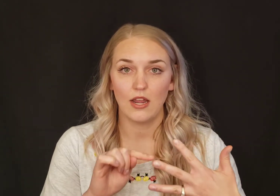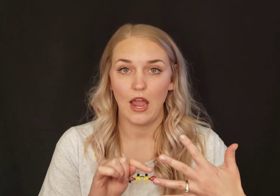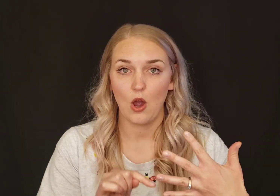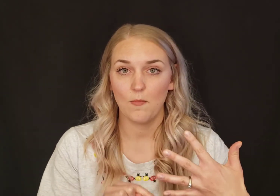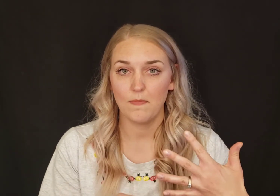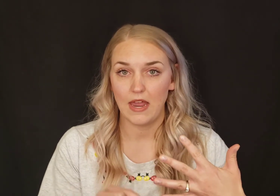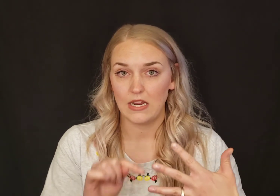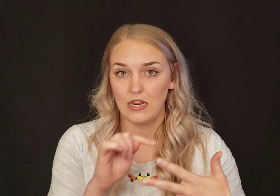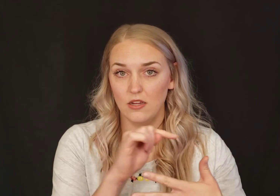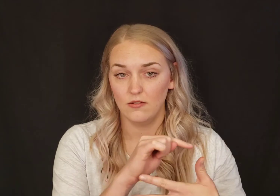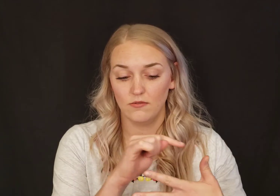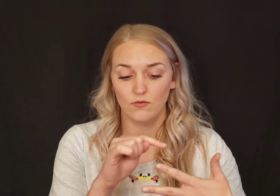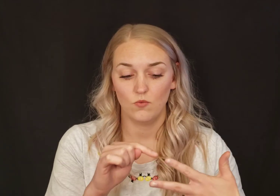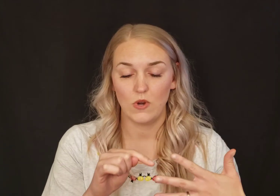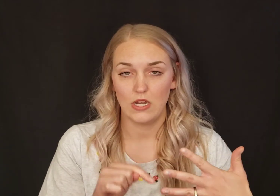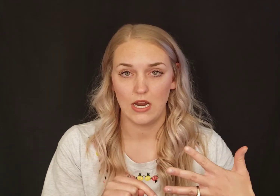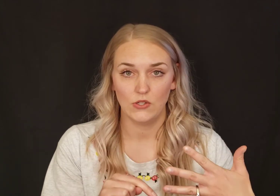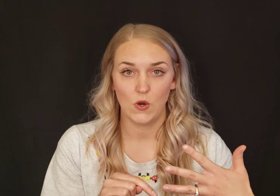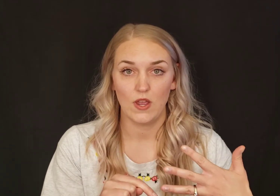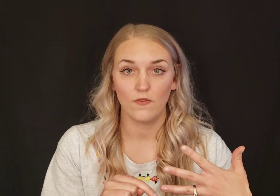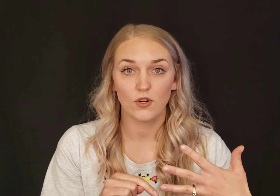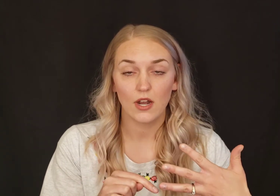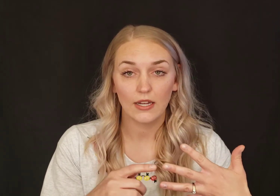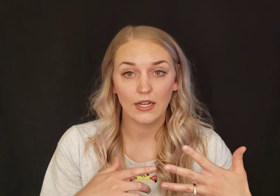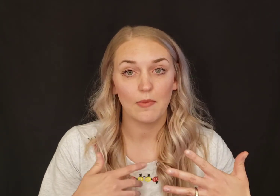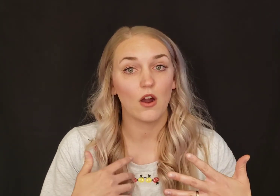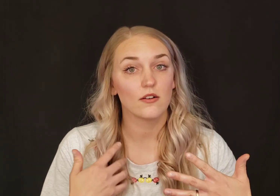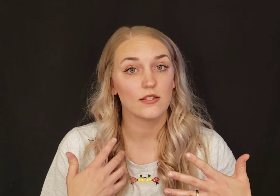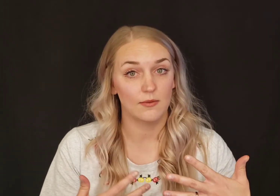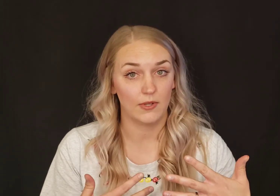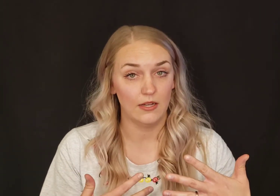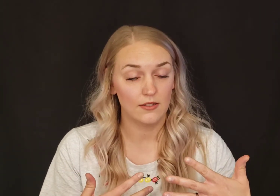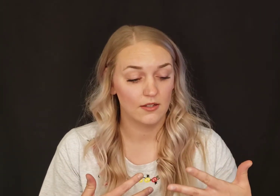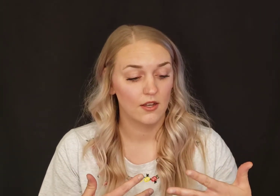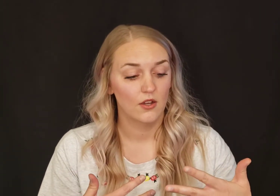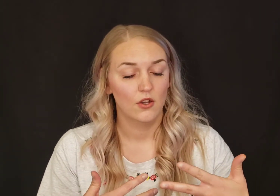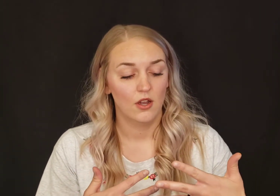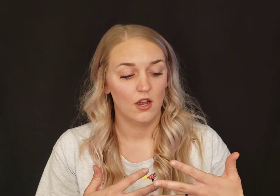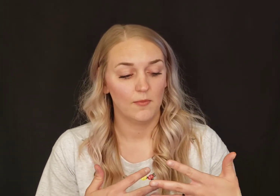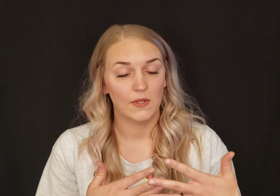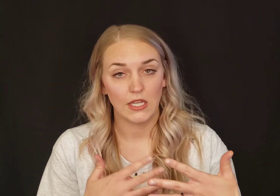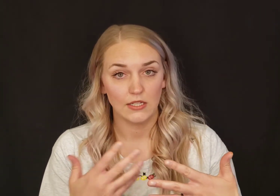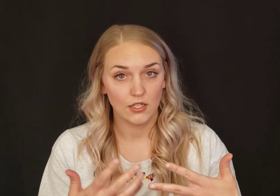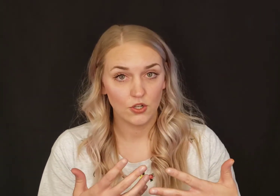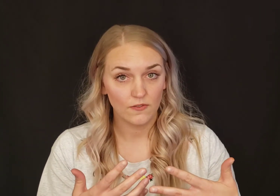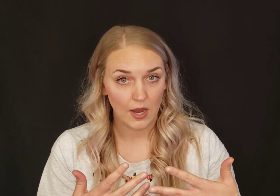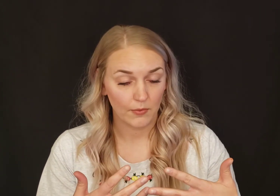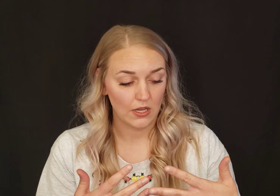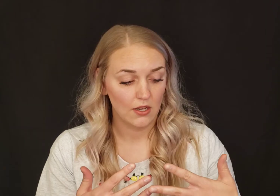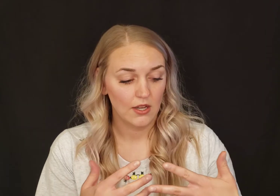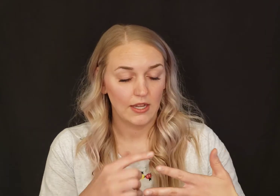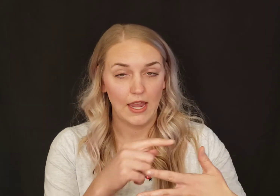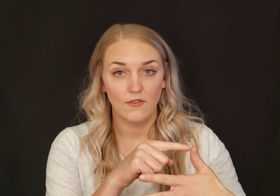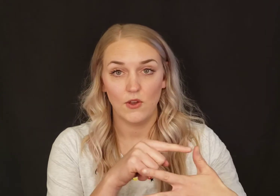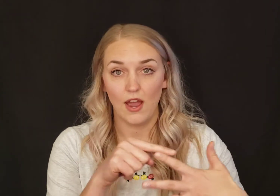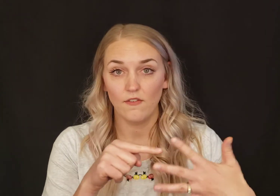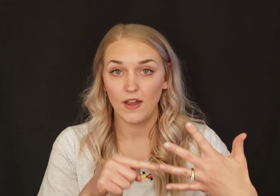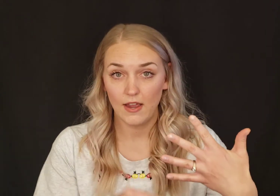how many we need. So if we're talking about our siblings, the kids in your family, okay, if you have five,